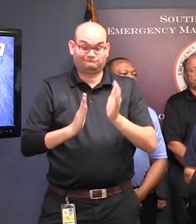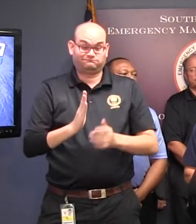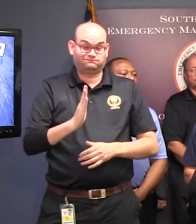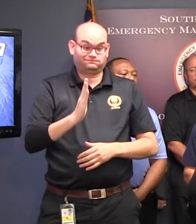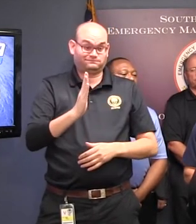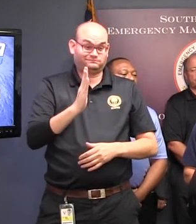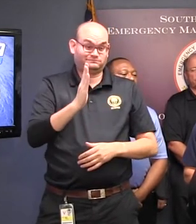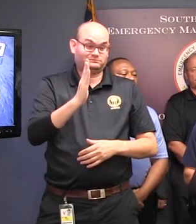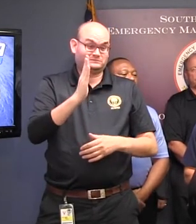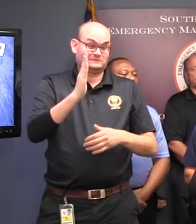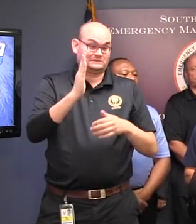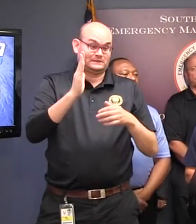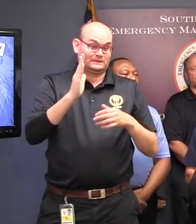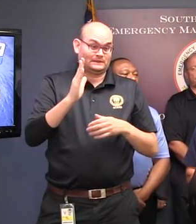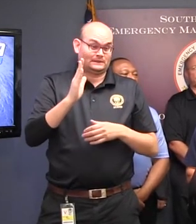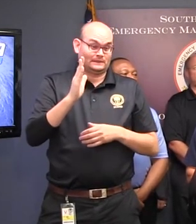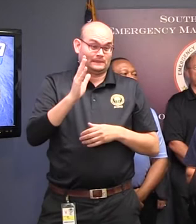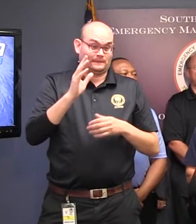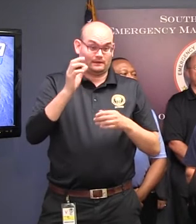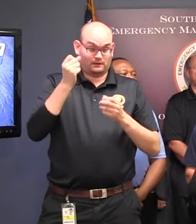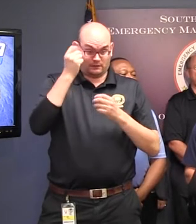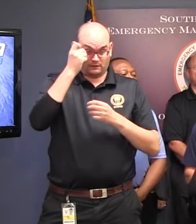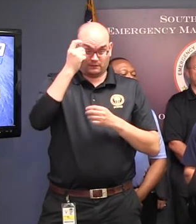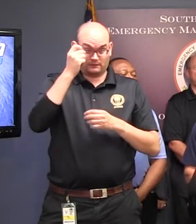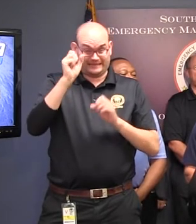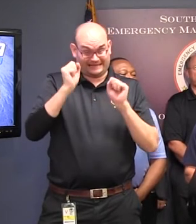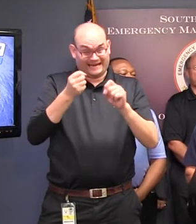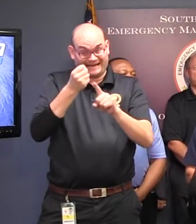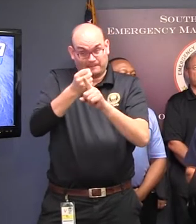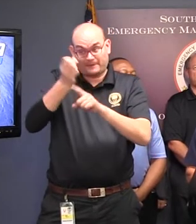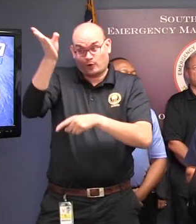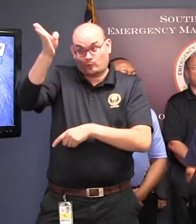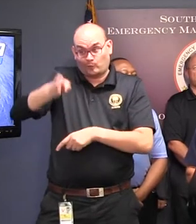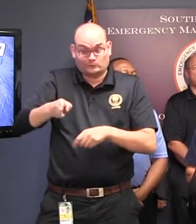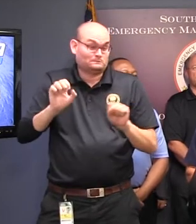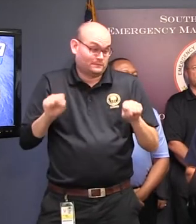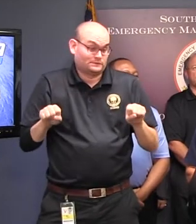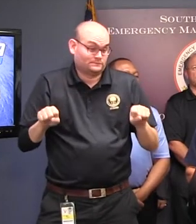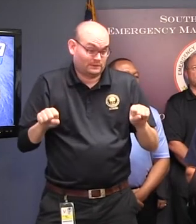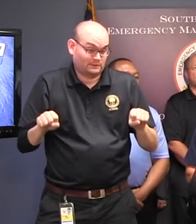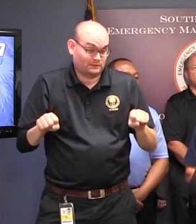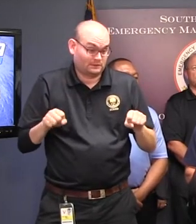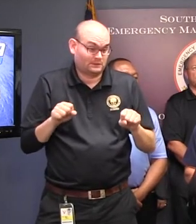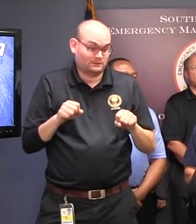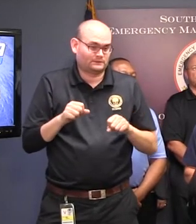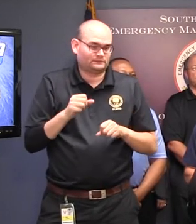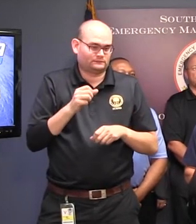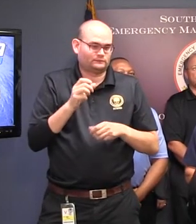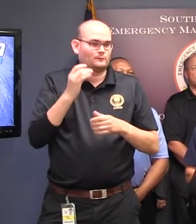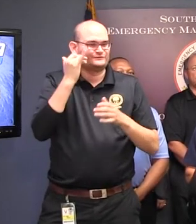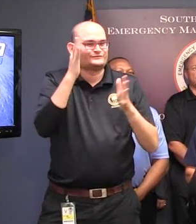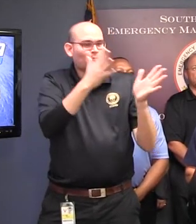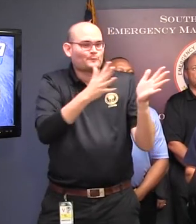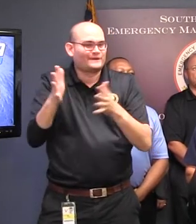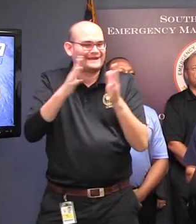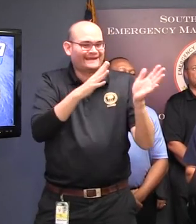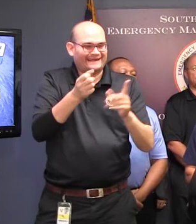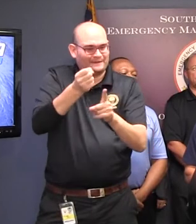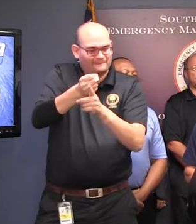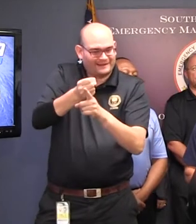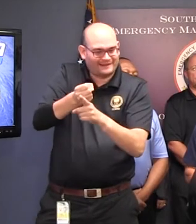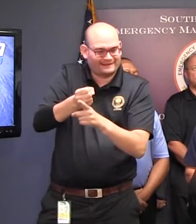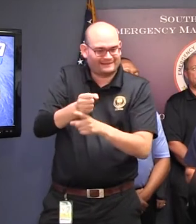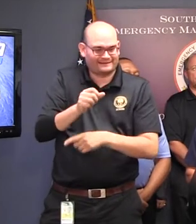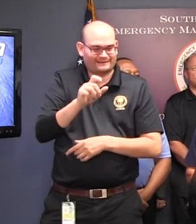along central and southern portions of the South Carolina coast, due to persistent strong onshore winds and higher than normal tide levels.